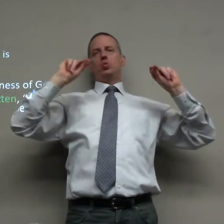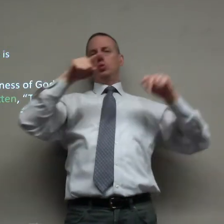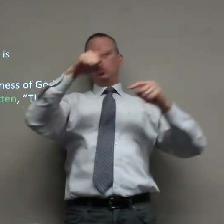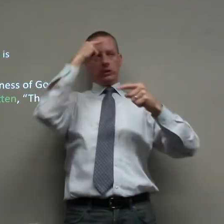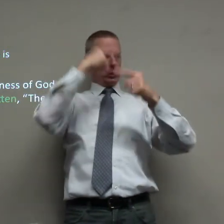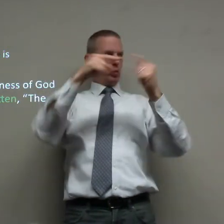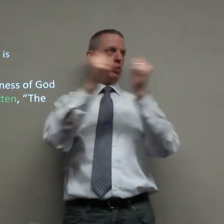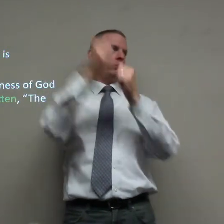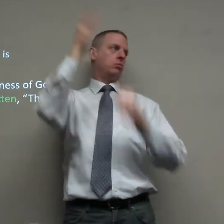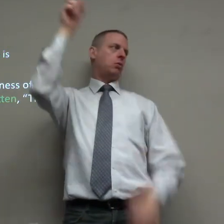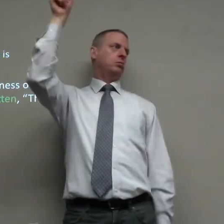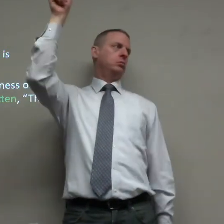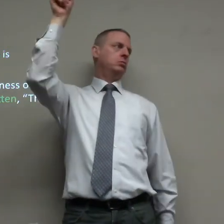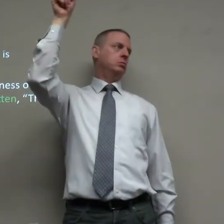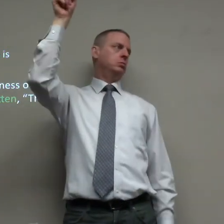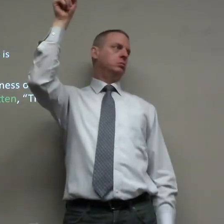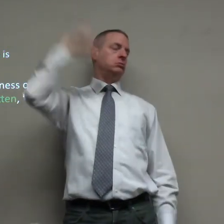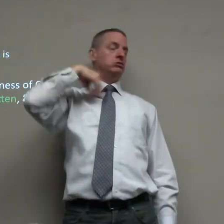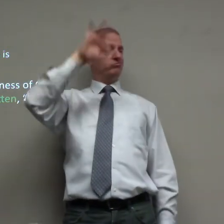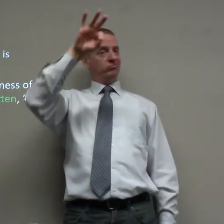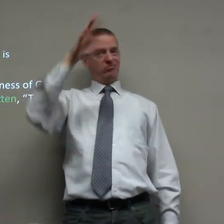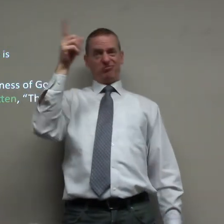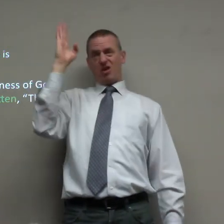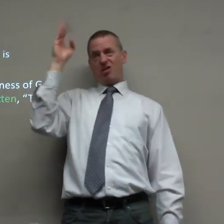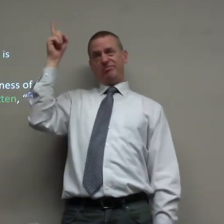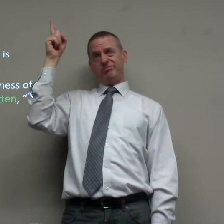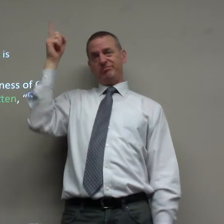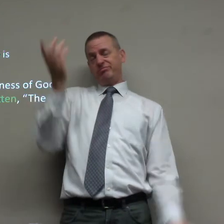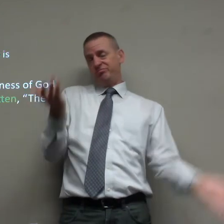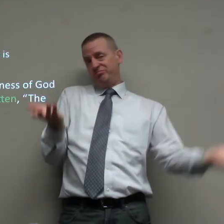that's you not me I preach